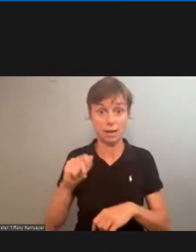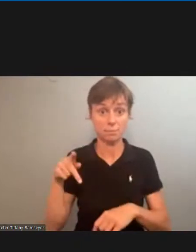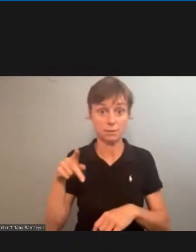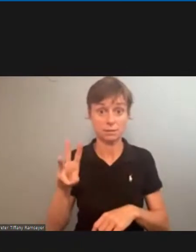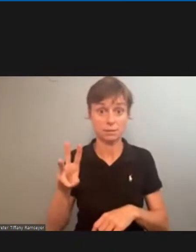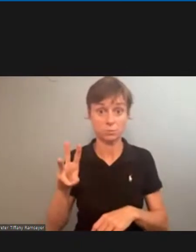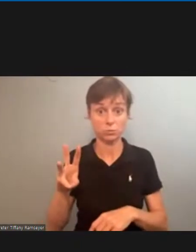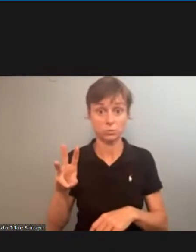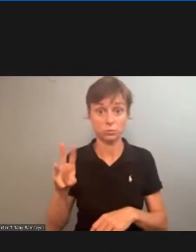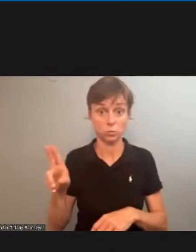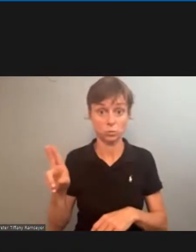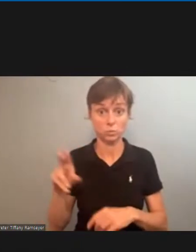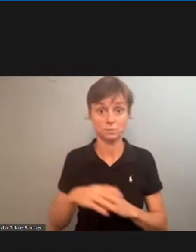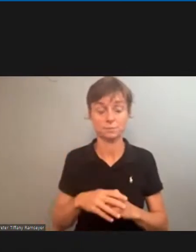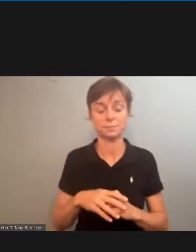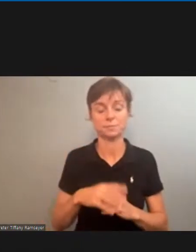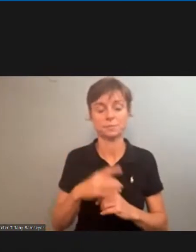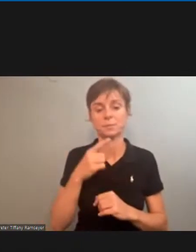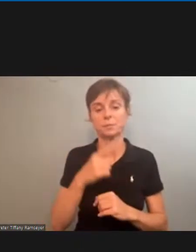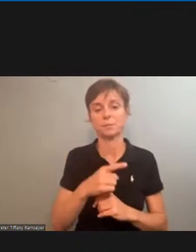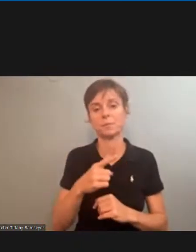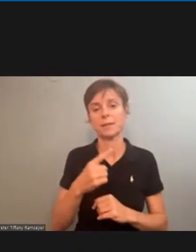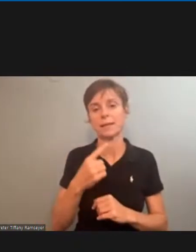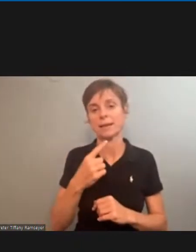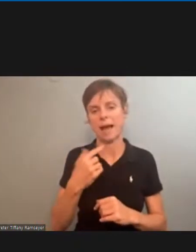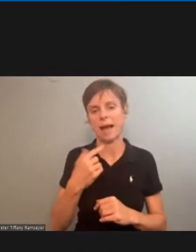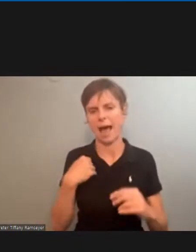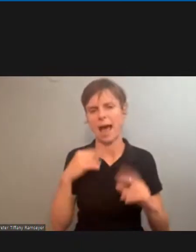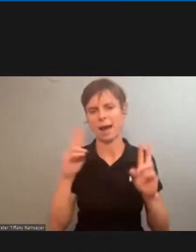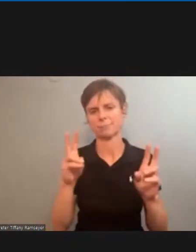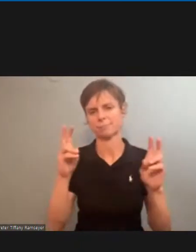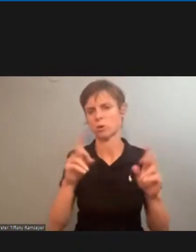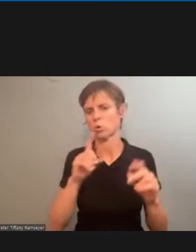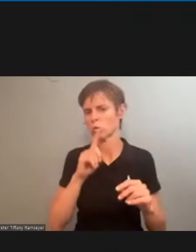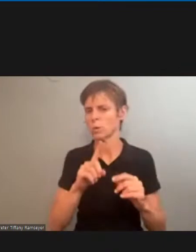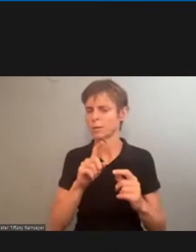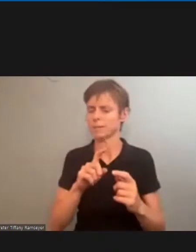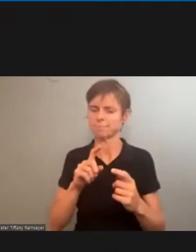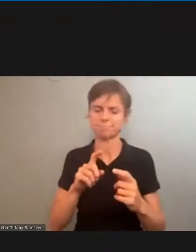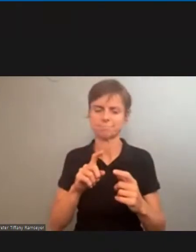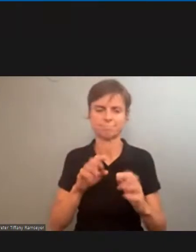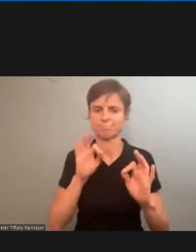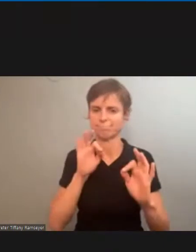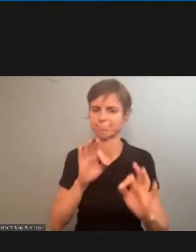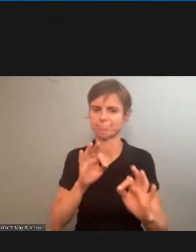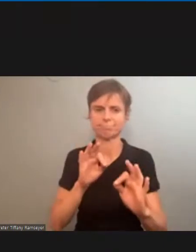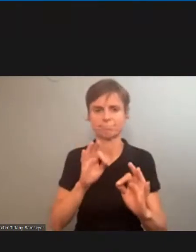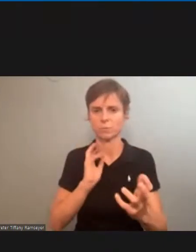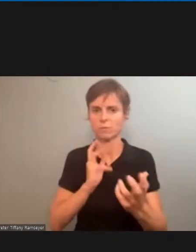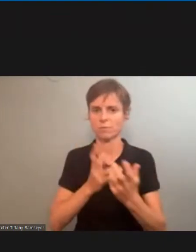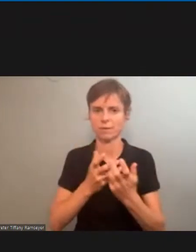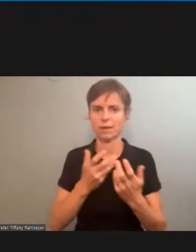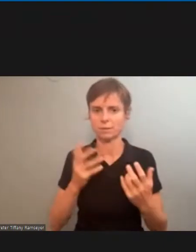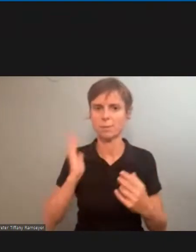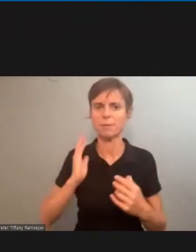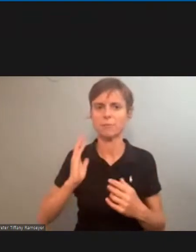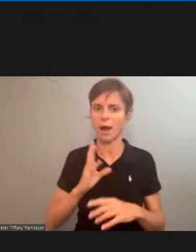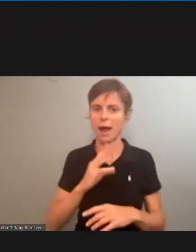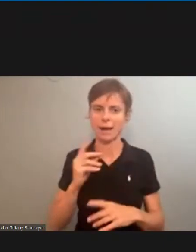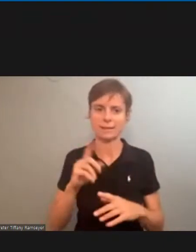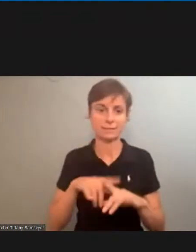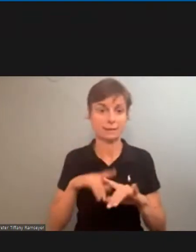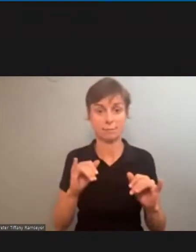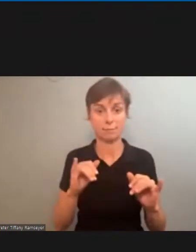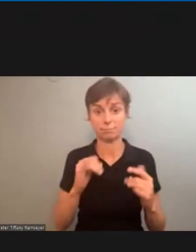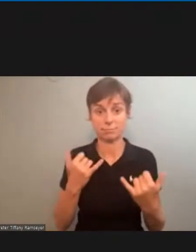and he had a saying that was spot on then and spot on now and it's simply put